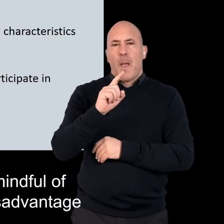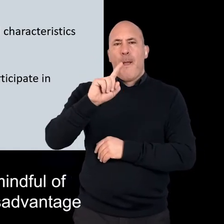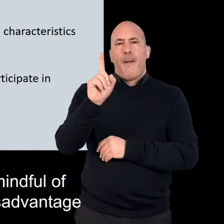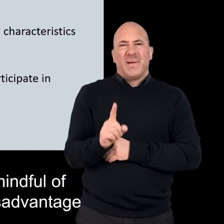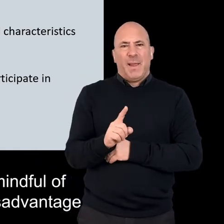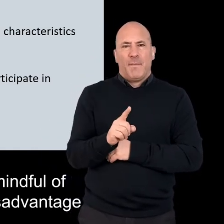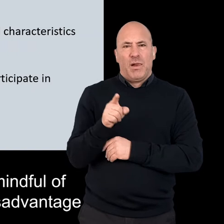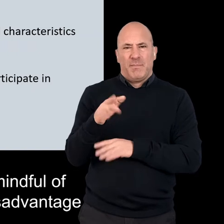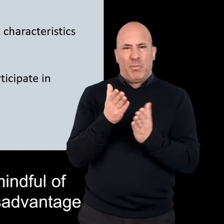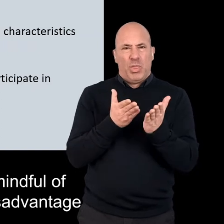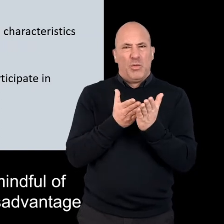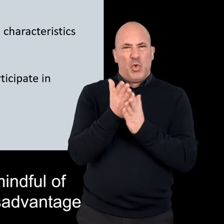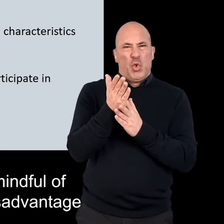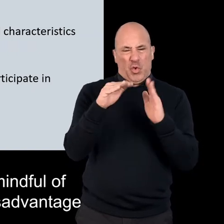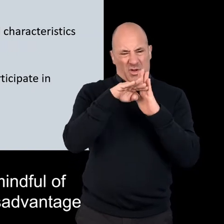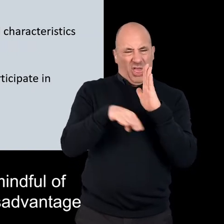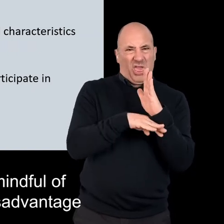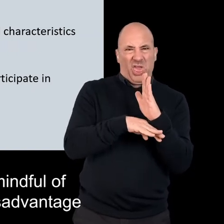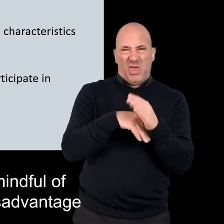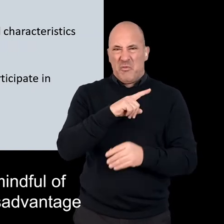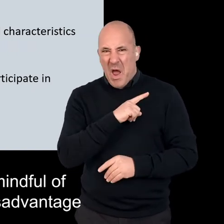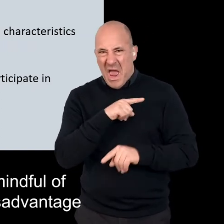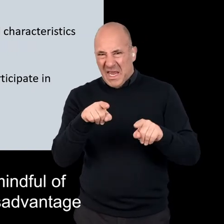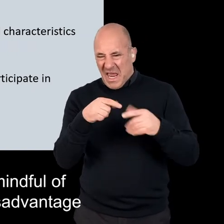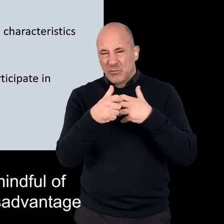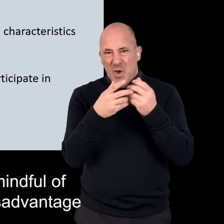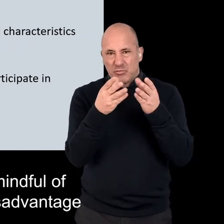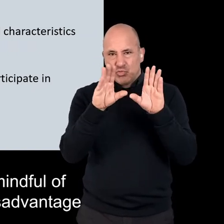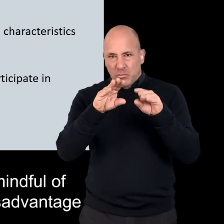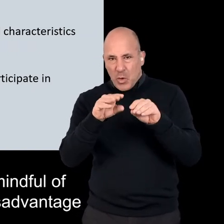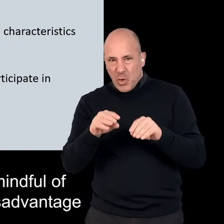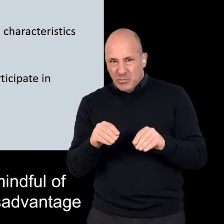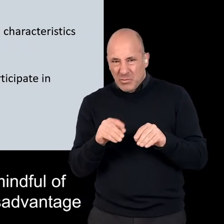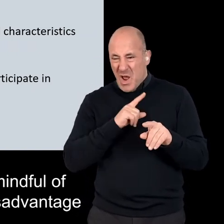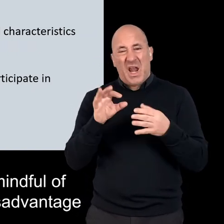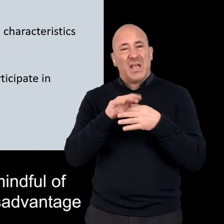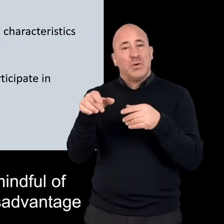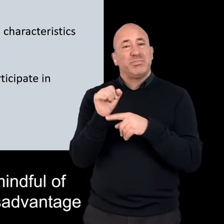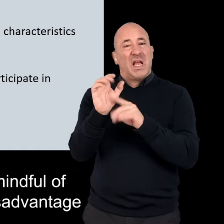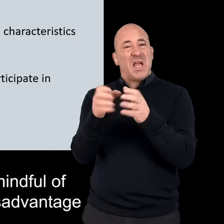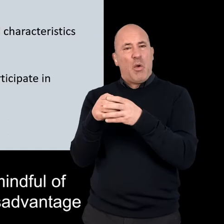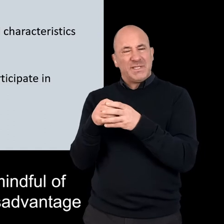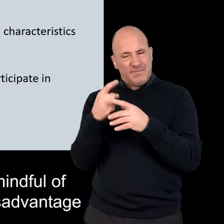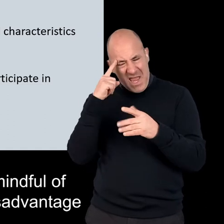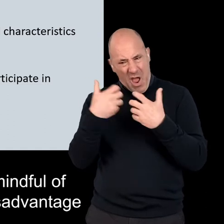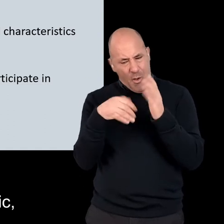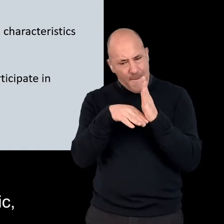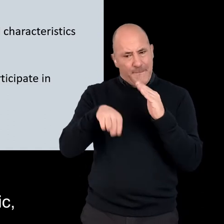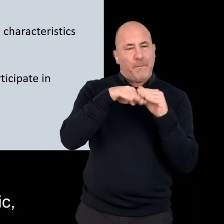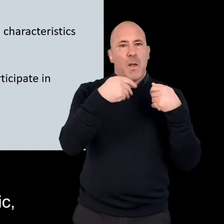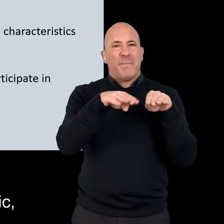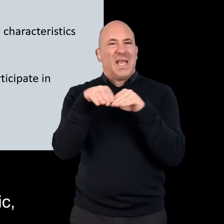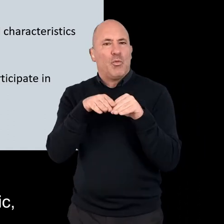taking steps to remove or minimise disadvantage